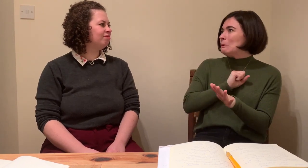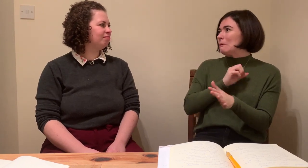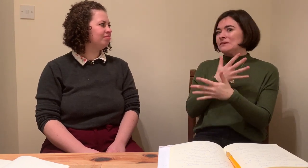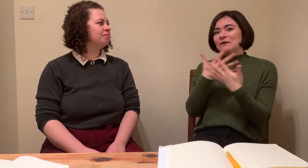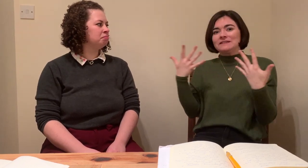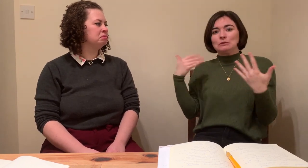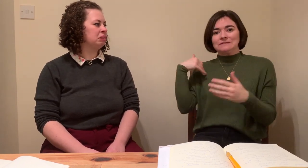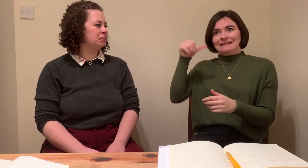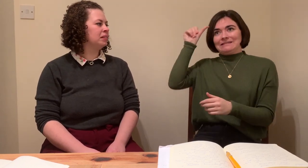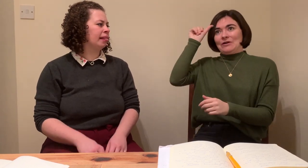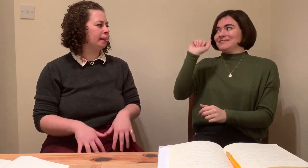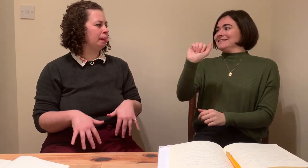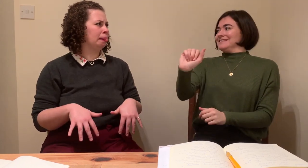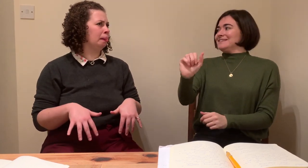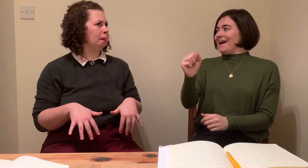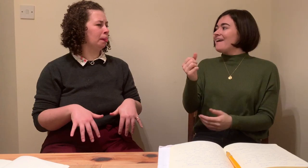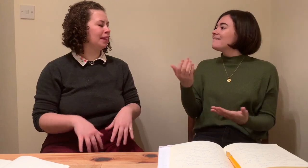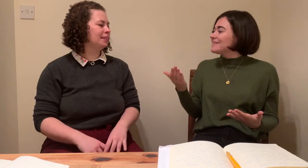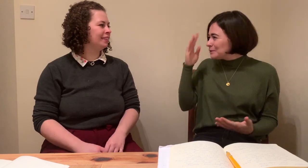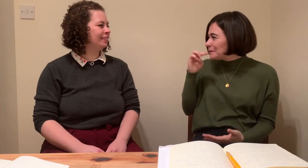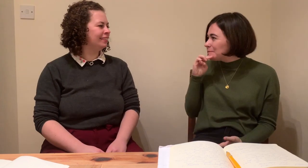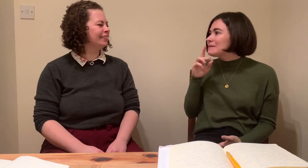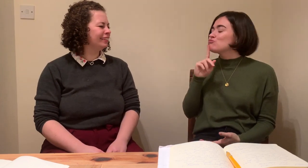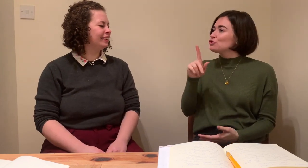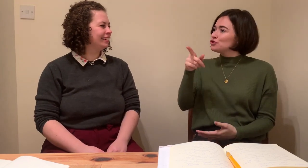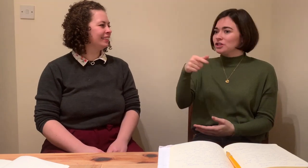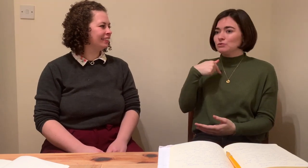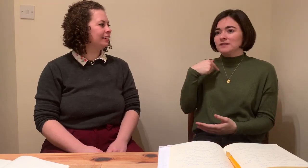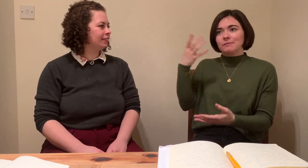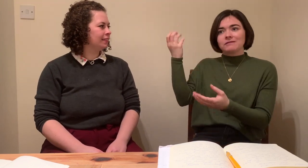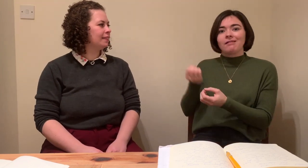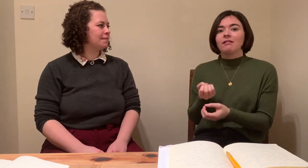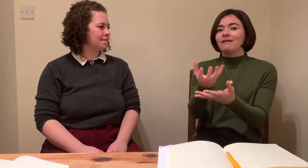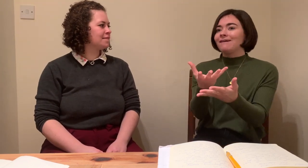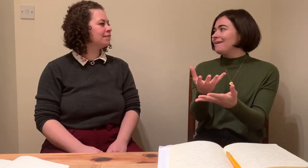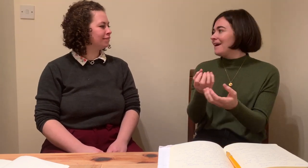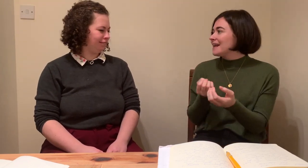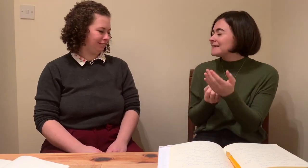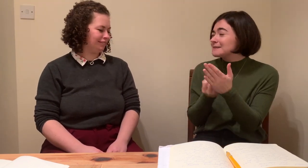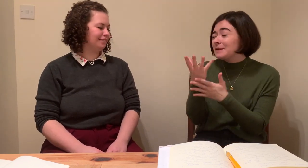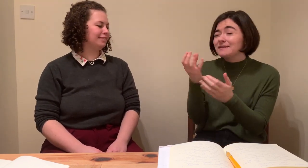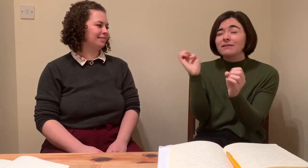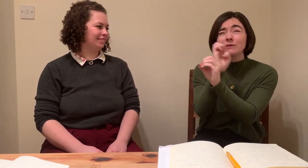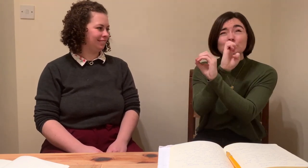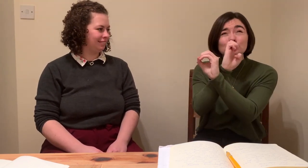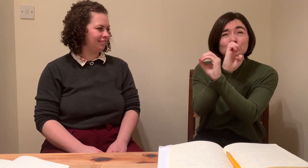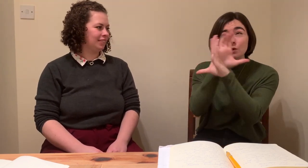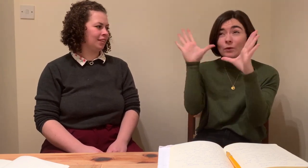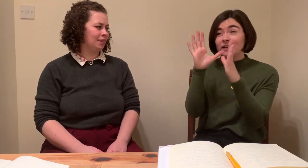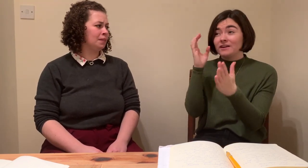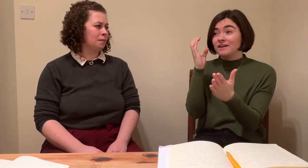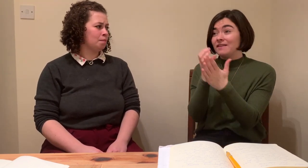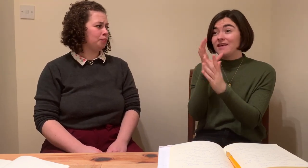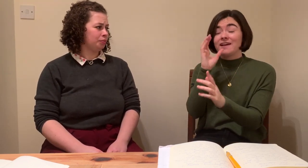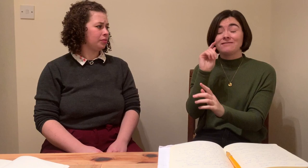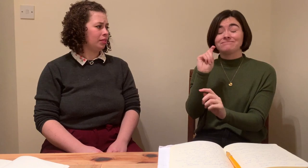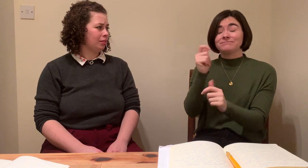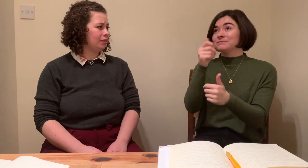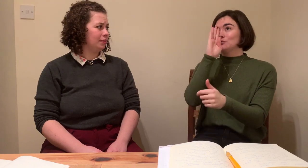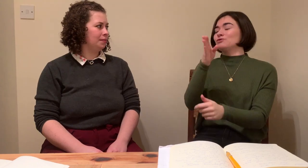a team, right? so important. I know, and it should be. And I think we have that responsibility. At the moment, I think it's a little bit, I mean, there's few interpreters to begin with in Ireland. think at the